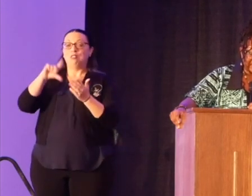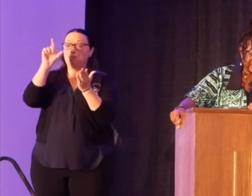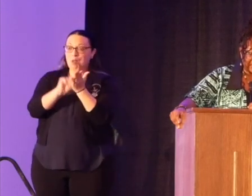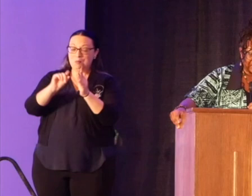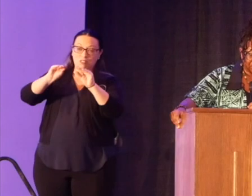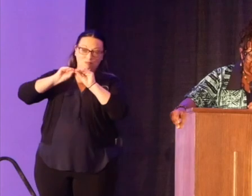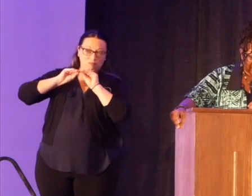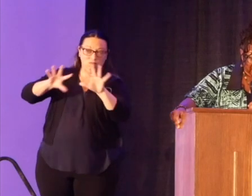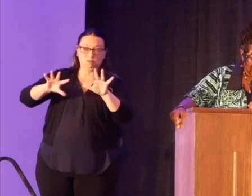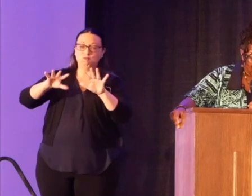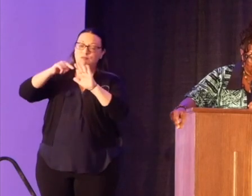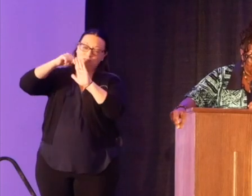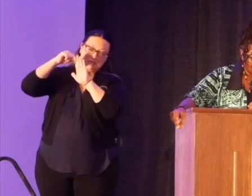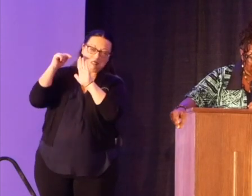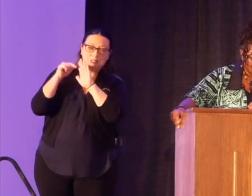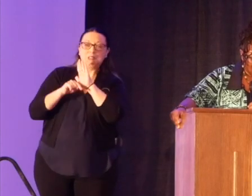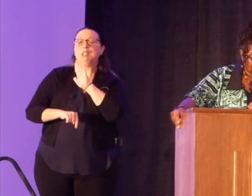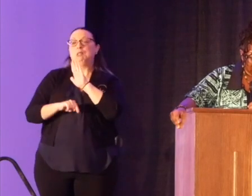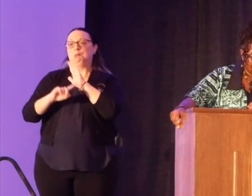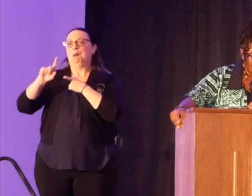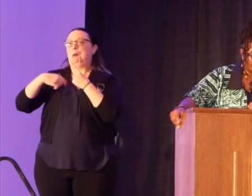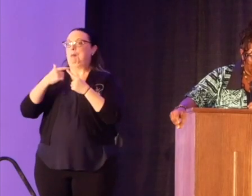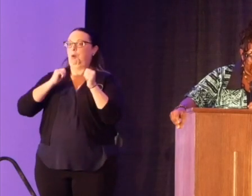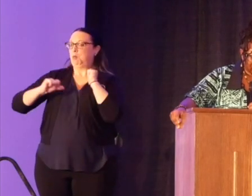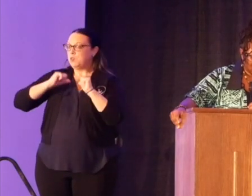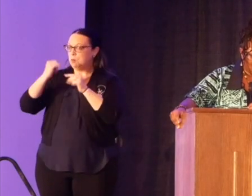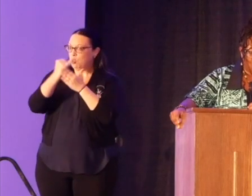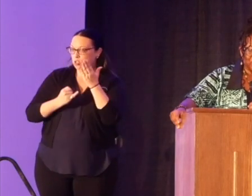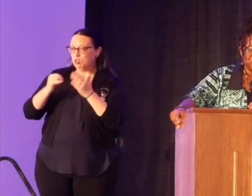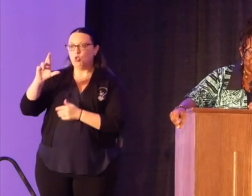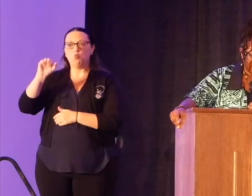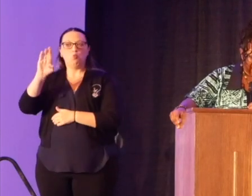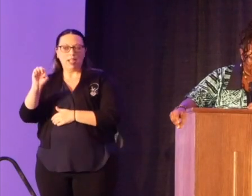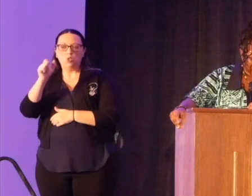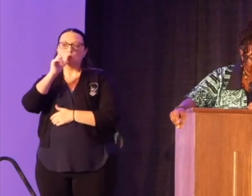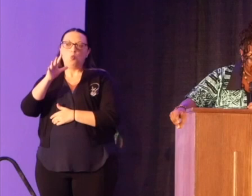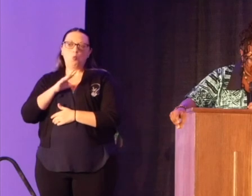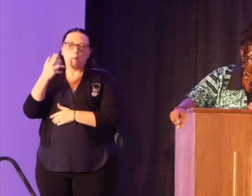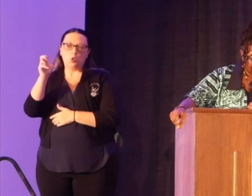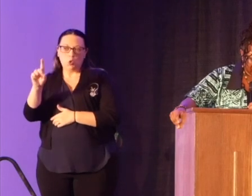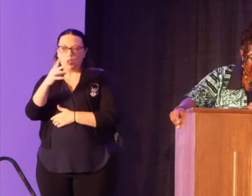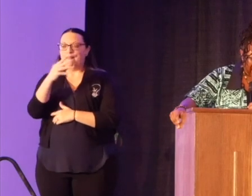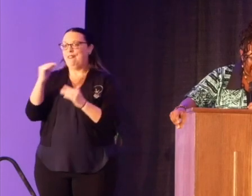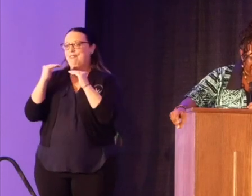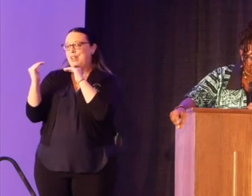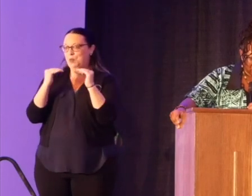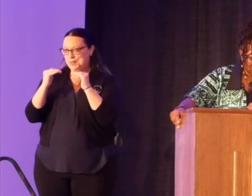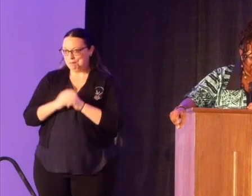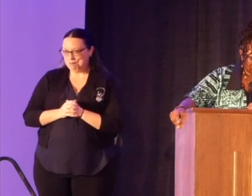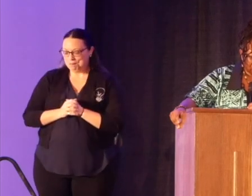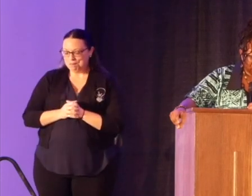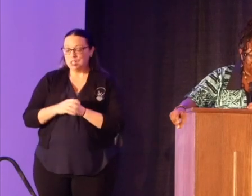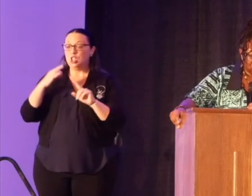extensively on the performance arts, race, womanhood, and equity, and has